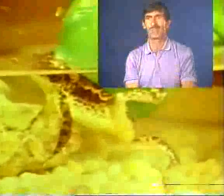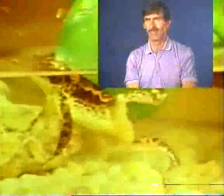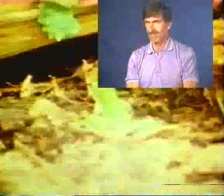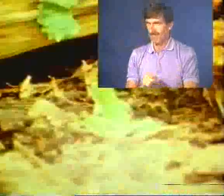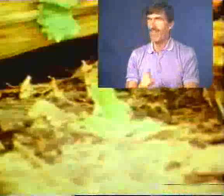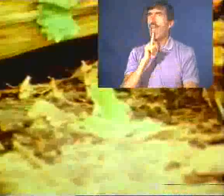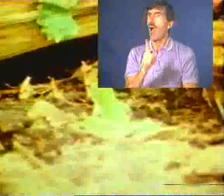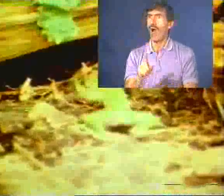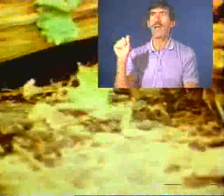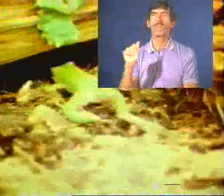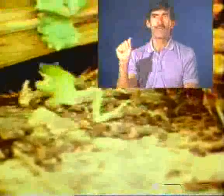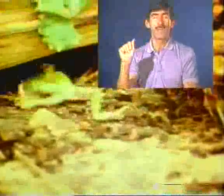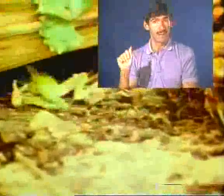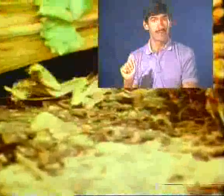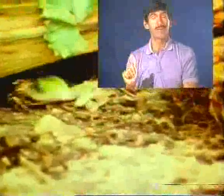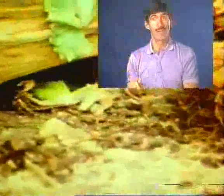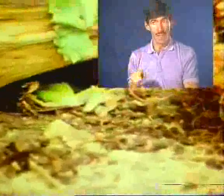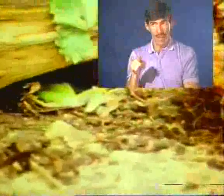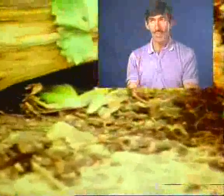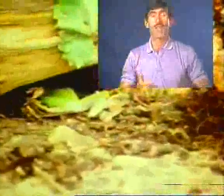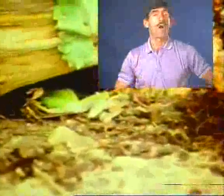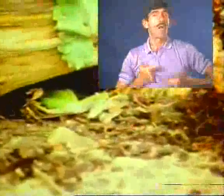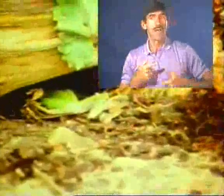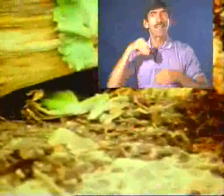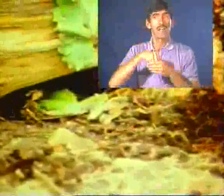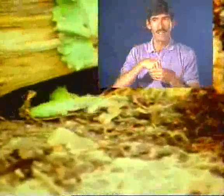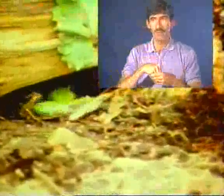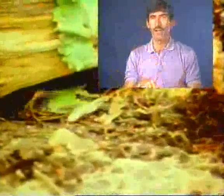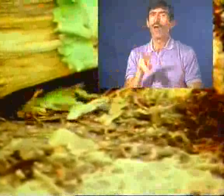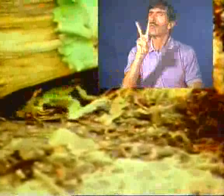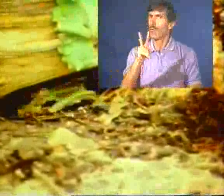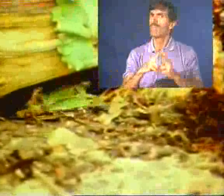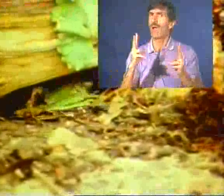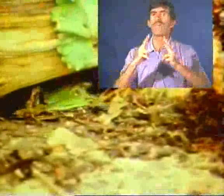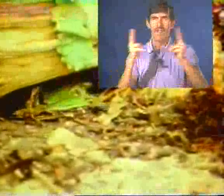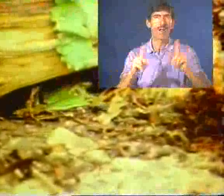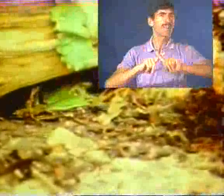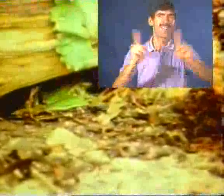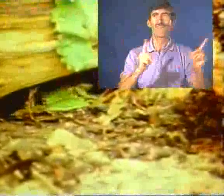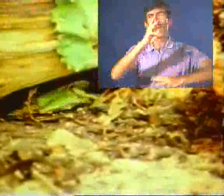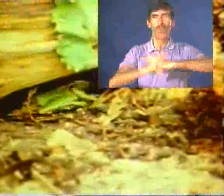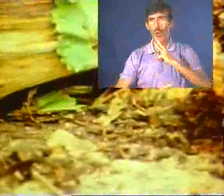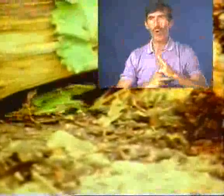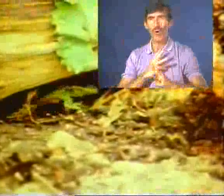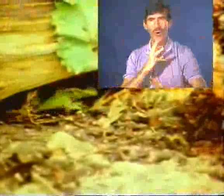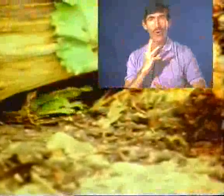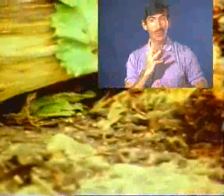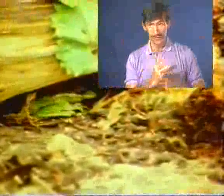They are amphibians, and they are living in two very, very different worlds.